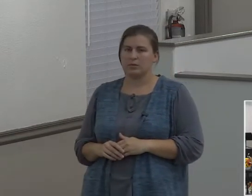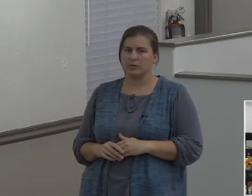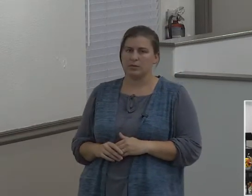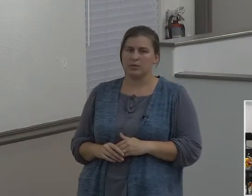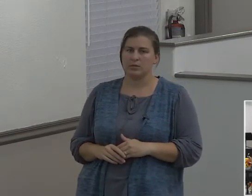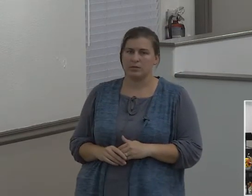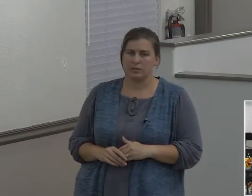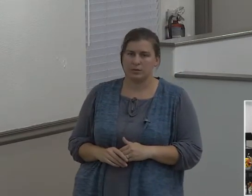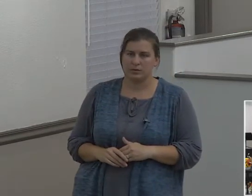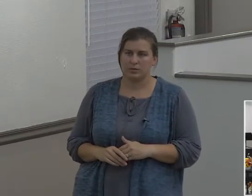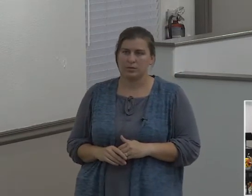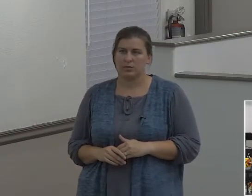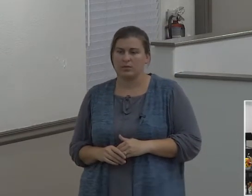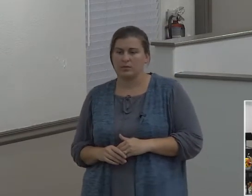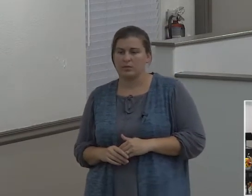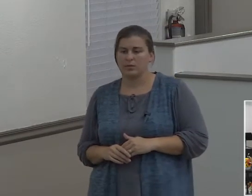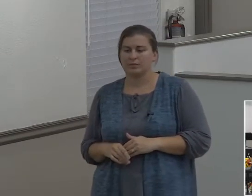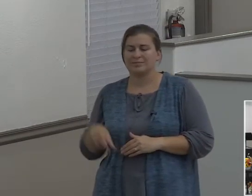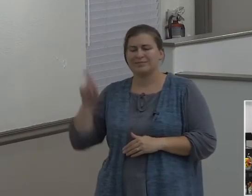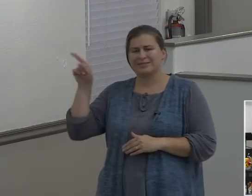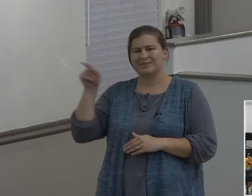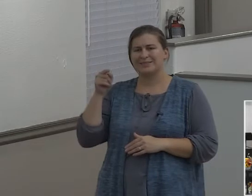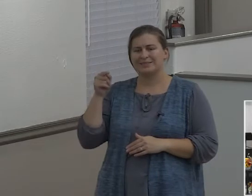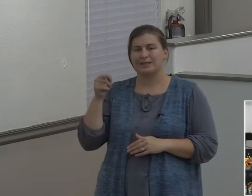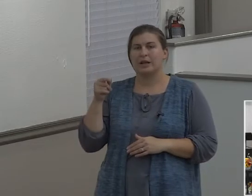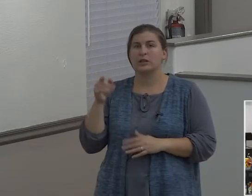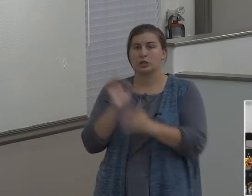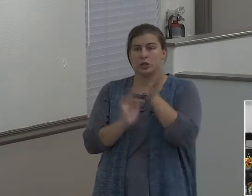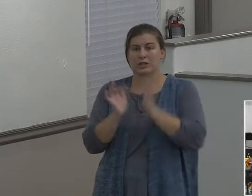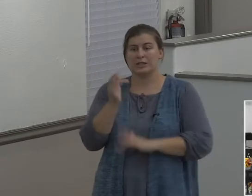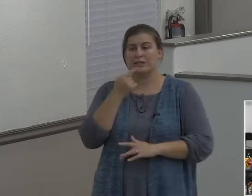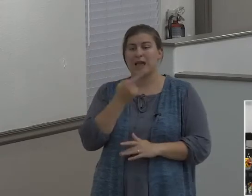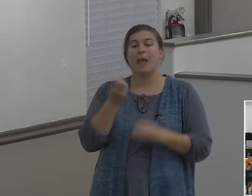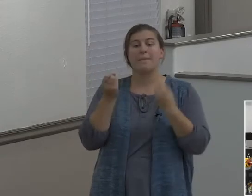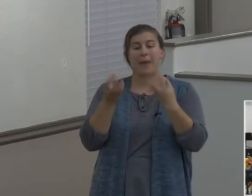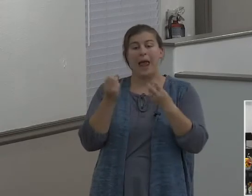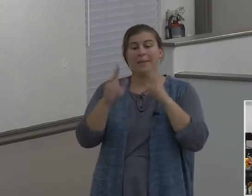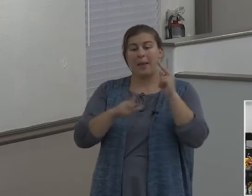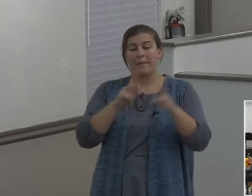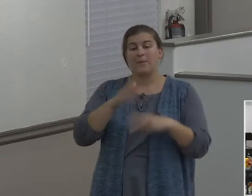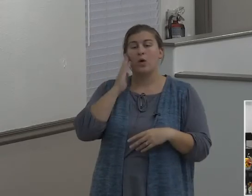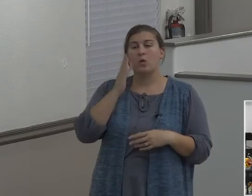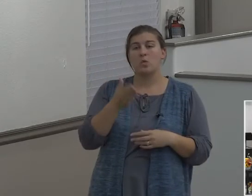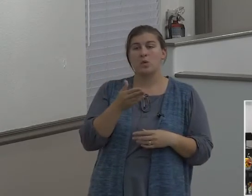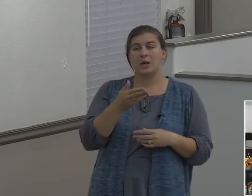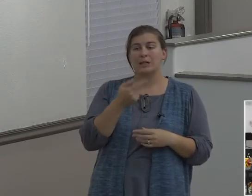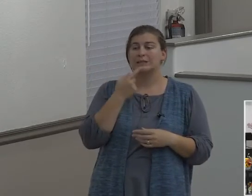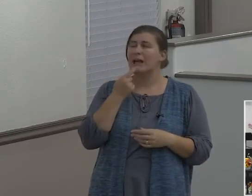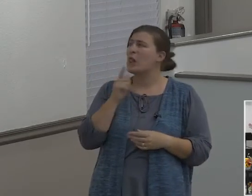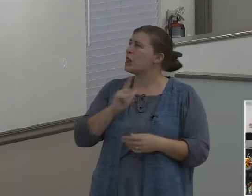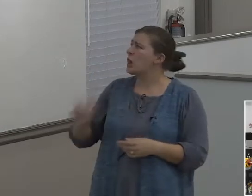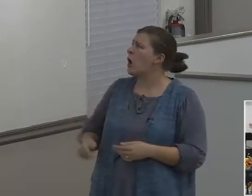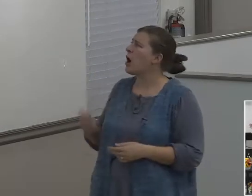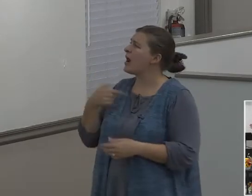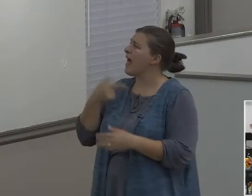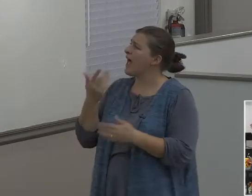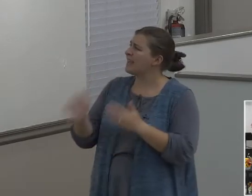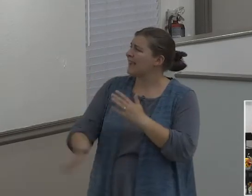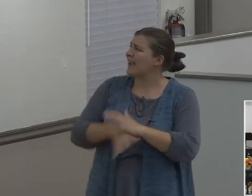say to me in that day, Lord, Lord, have we not prophesied in thy name? And in thy name cast out devils, and in thy name done many wonderful works.